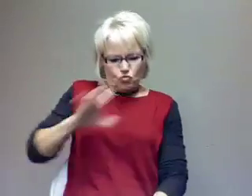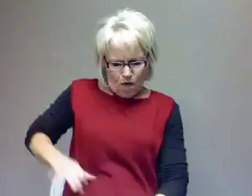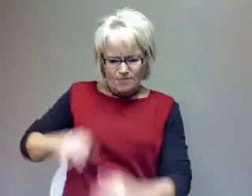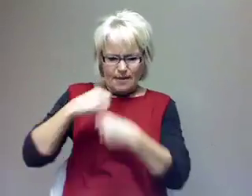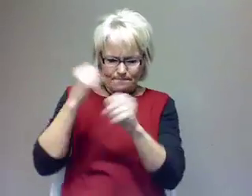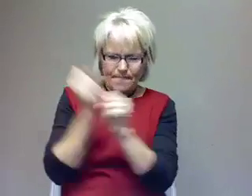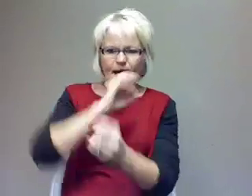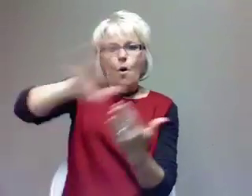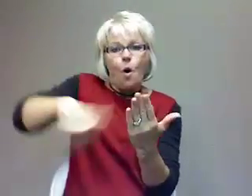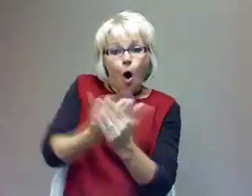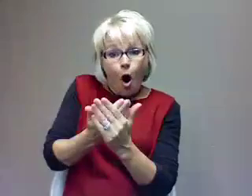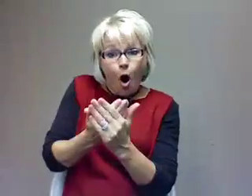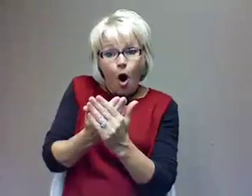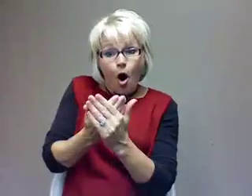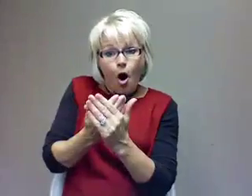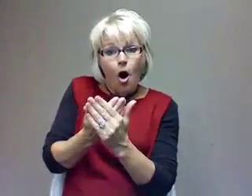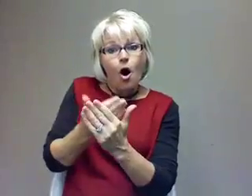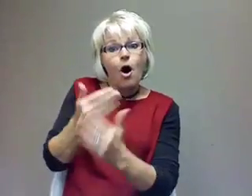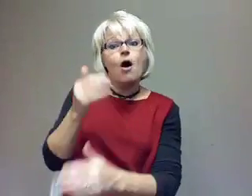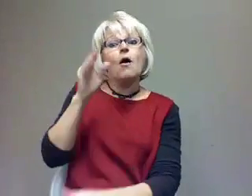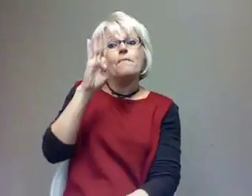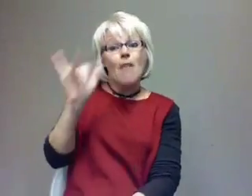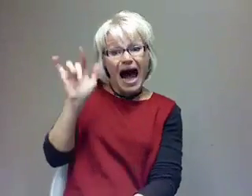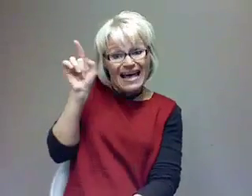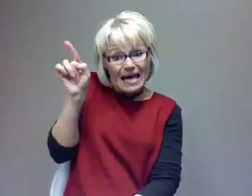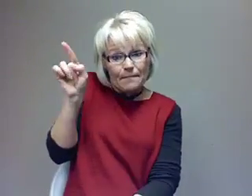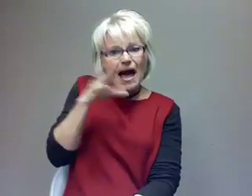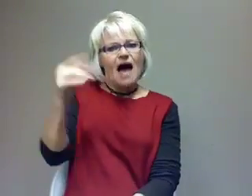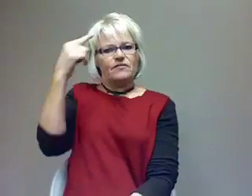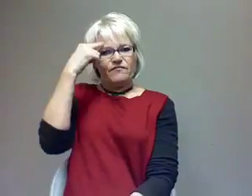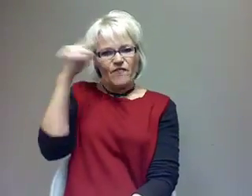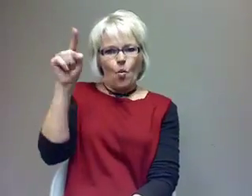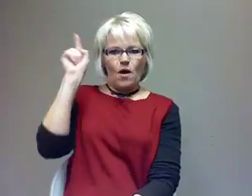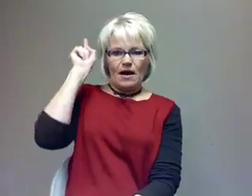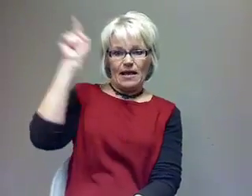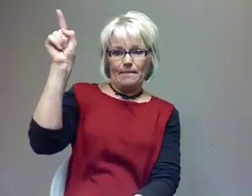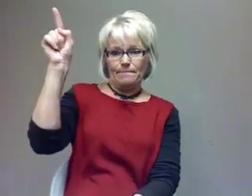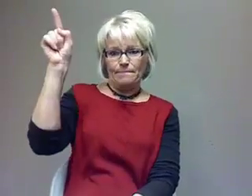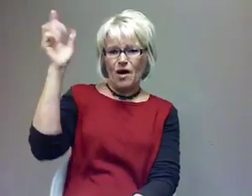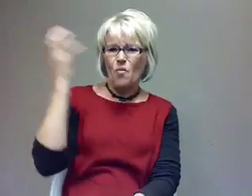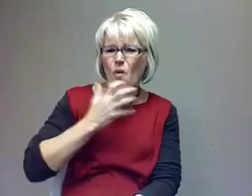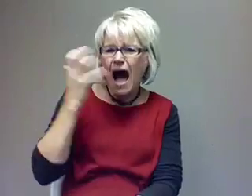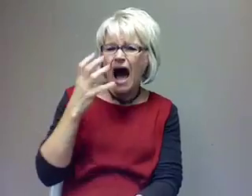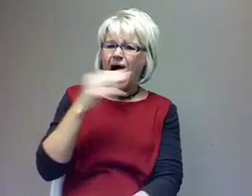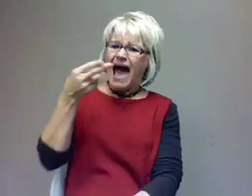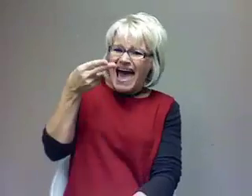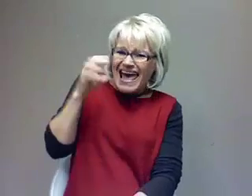Jesus. But then the next verse goes on to say this. It's crazy. And He, Jesus, is before all things.